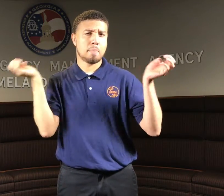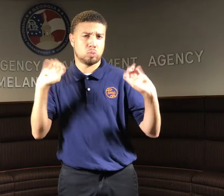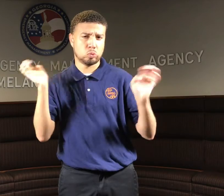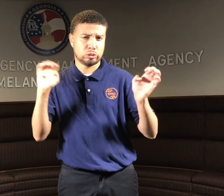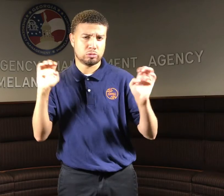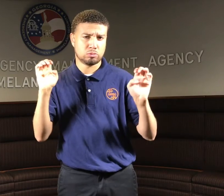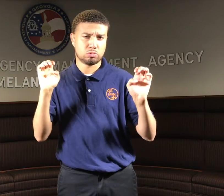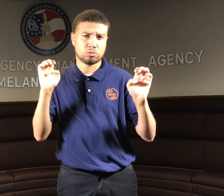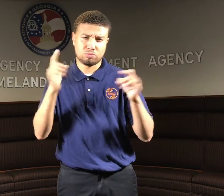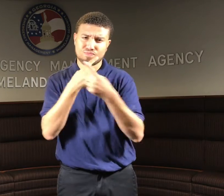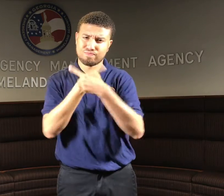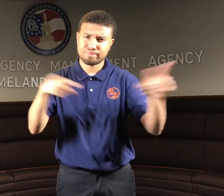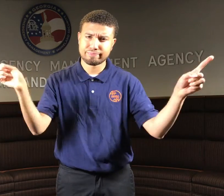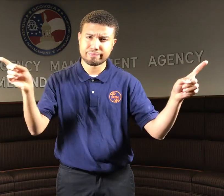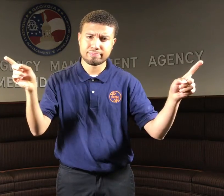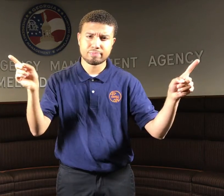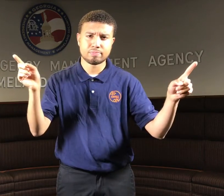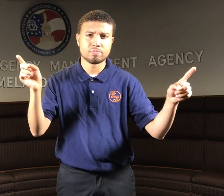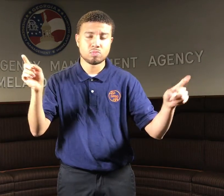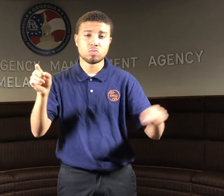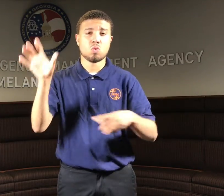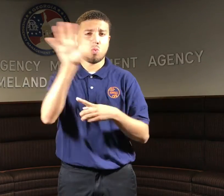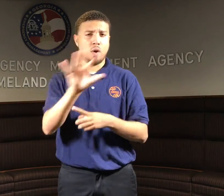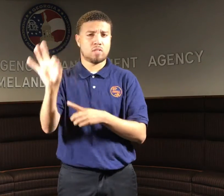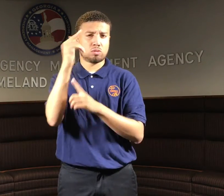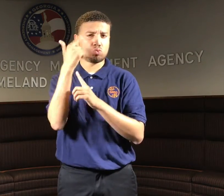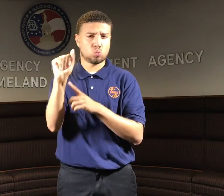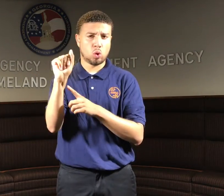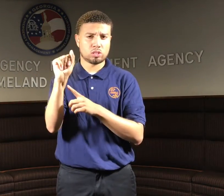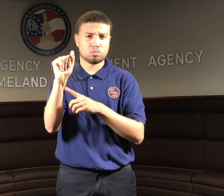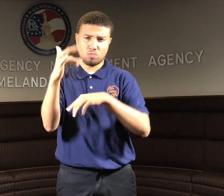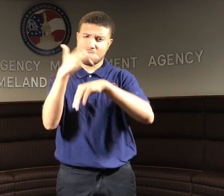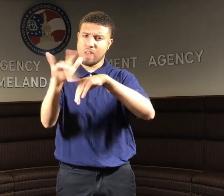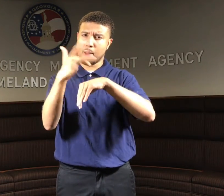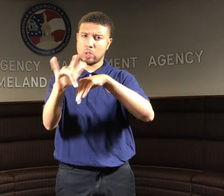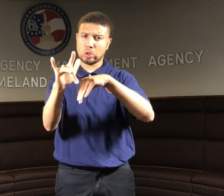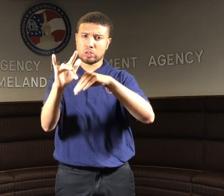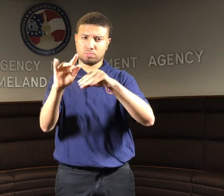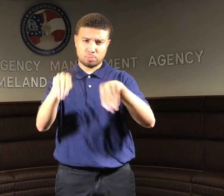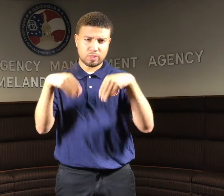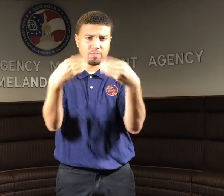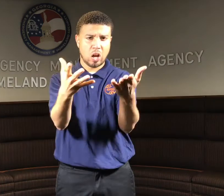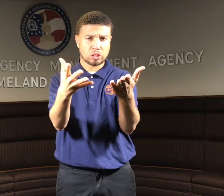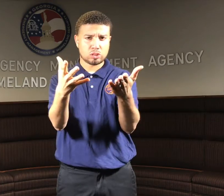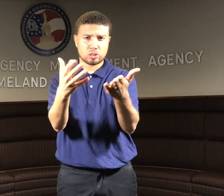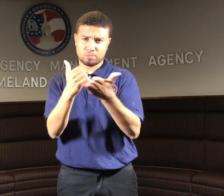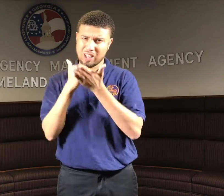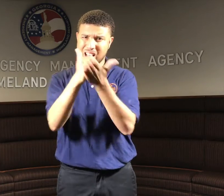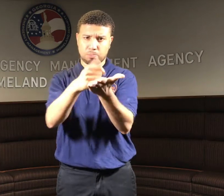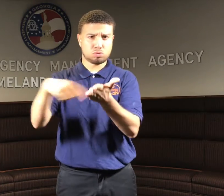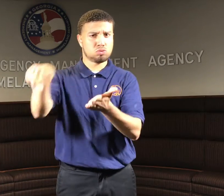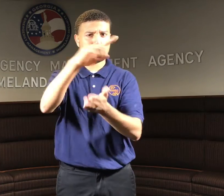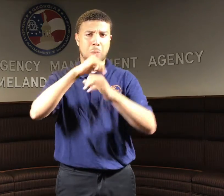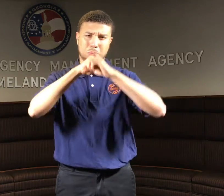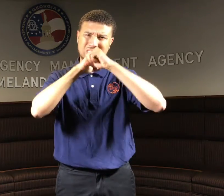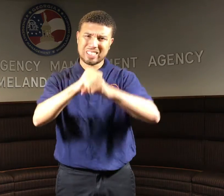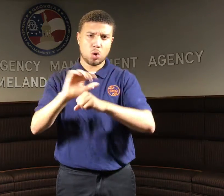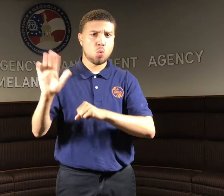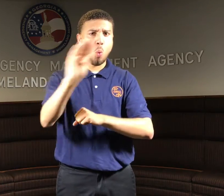The state of emergency ensures we have the resources of the state of Georgia available to assist affected communities in evacuation,